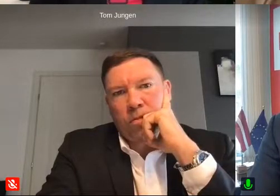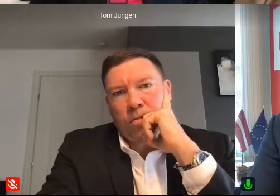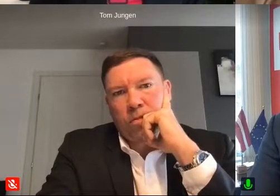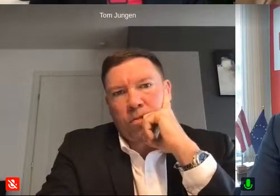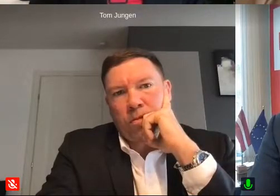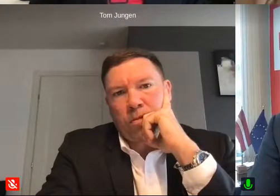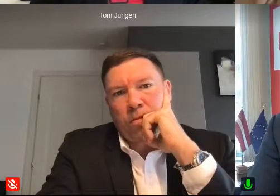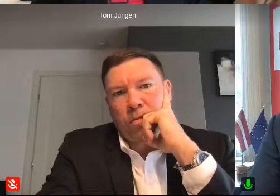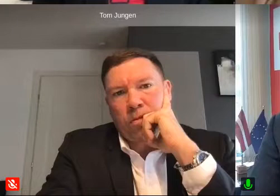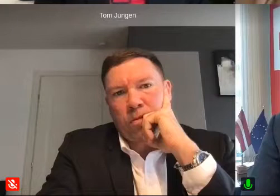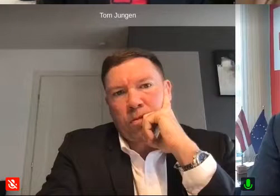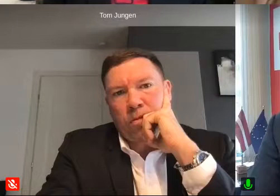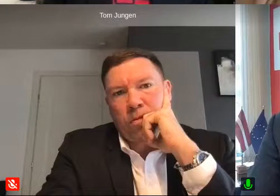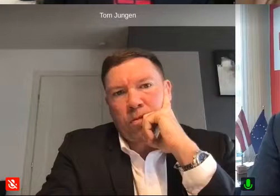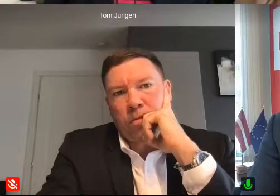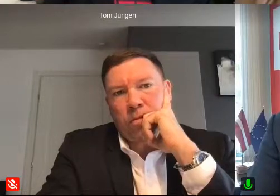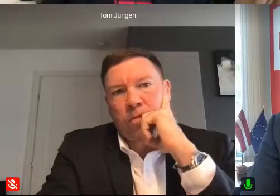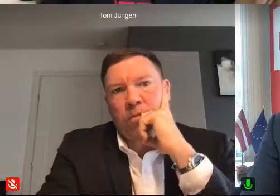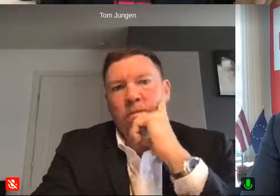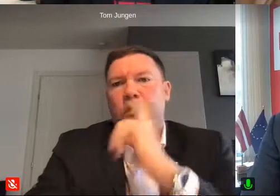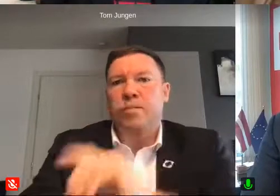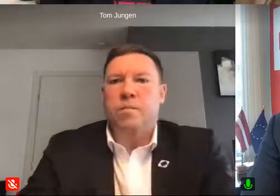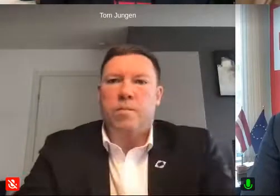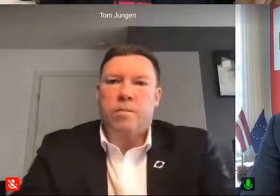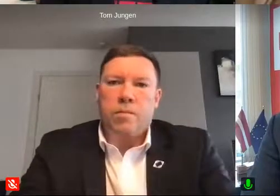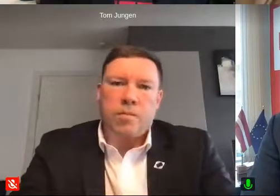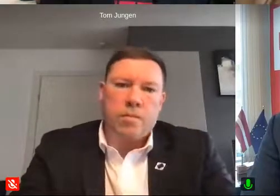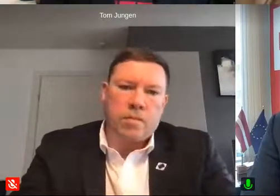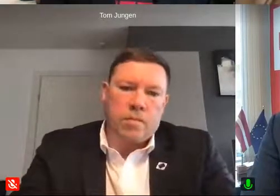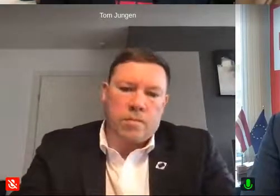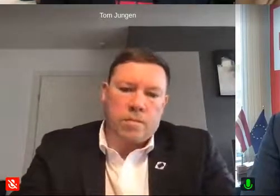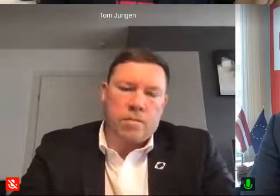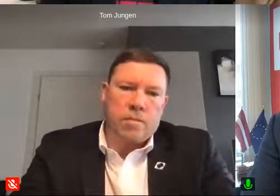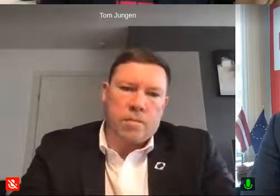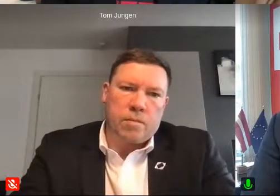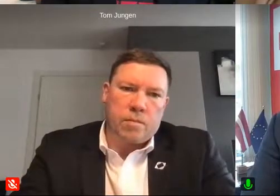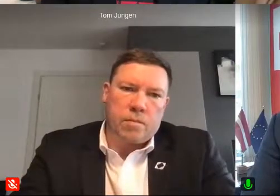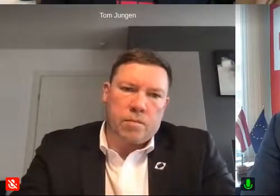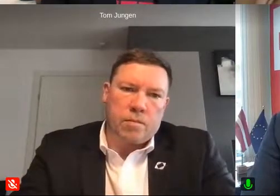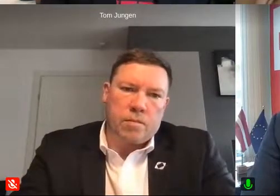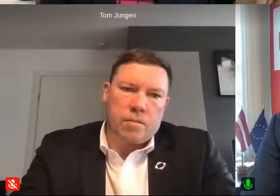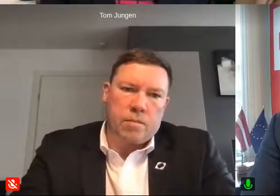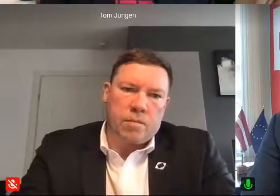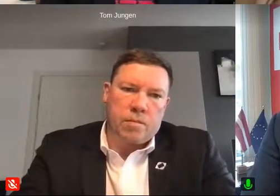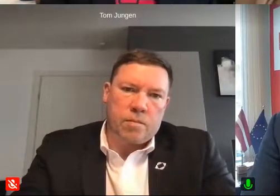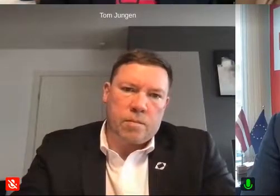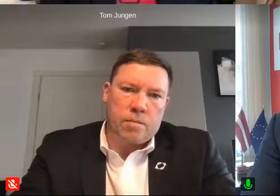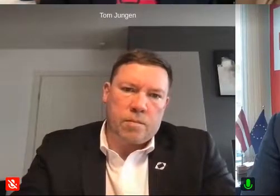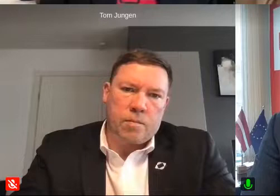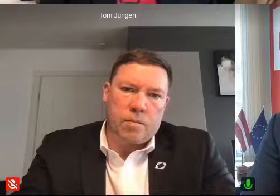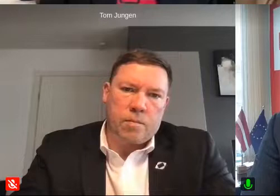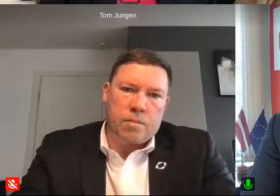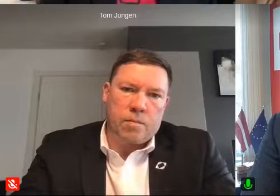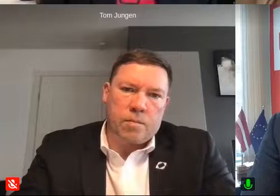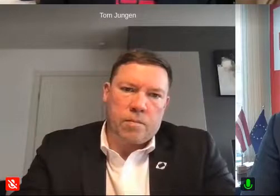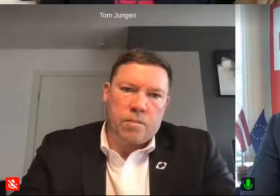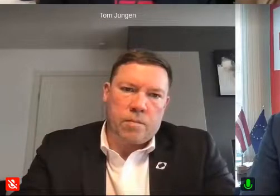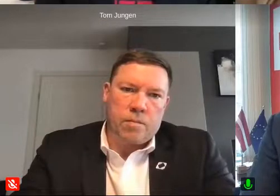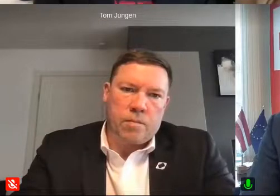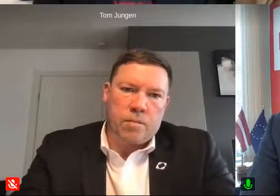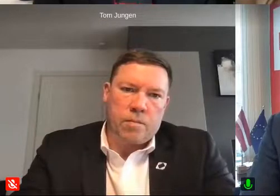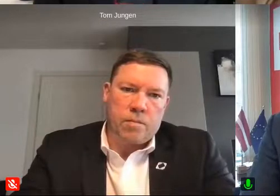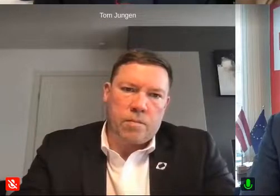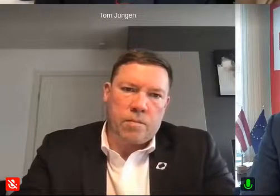vaccination rates right now is three times comparing to rigo it is 15 percent in the capital and only five percent